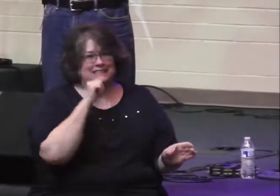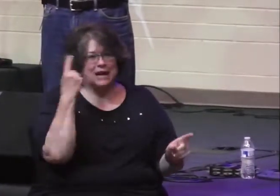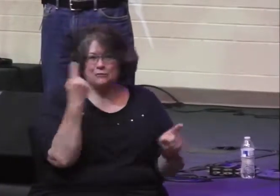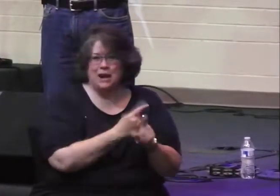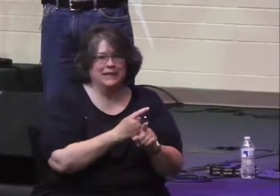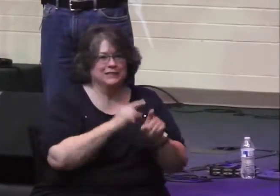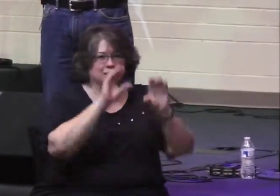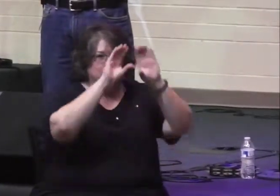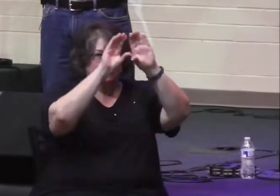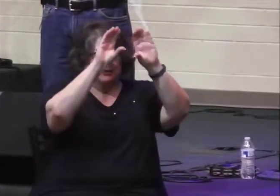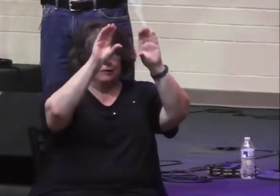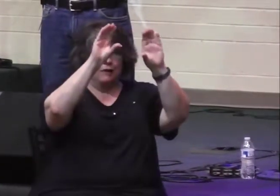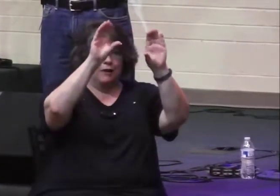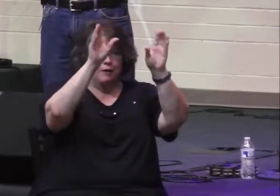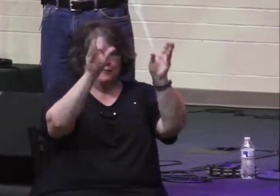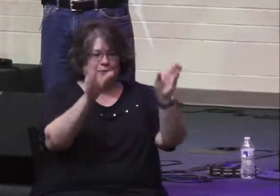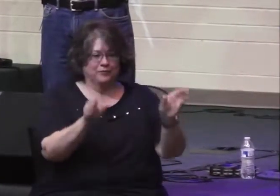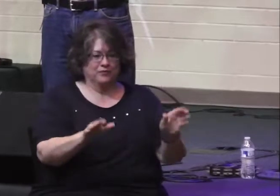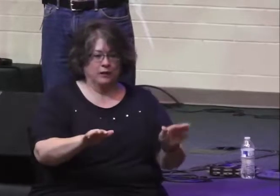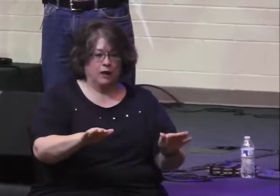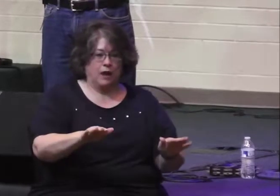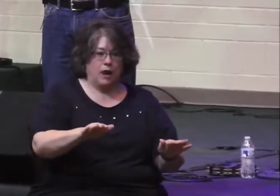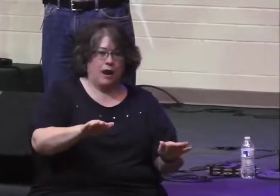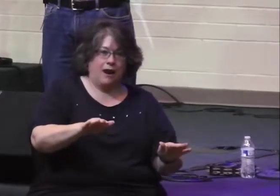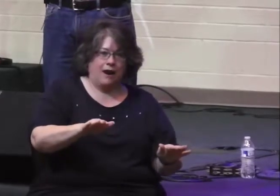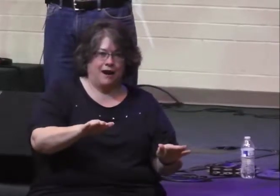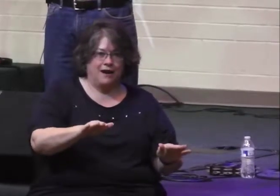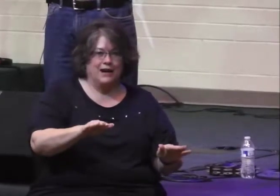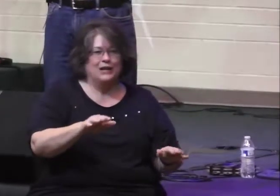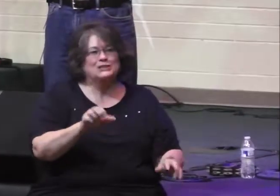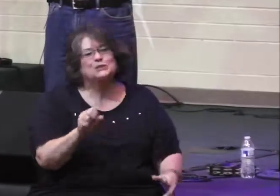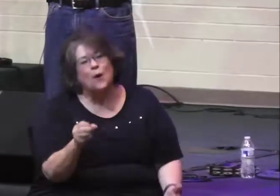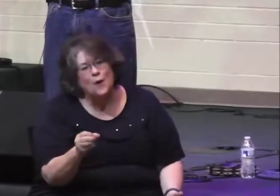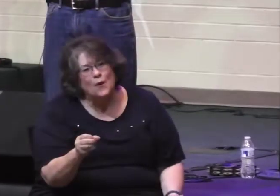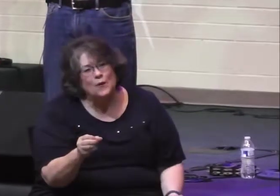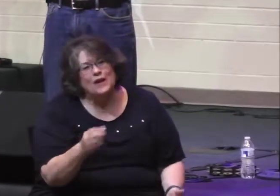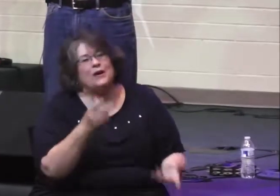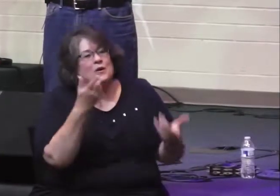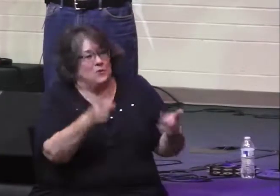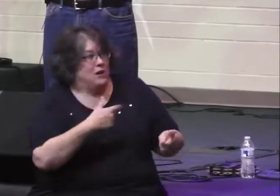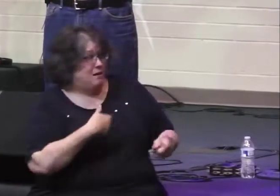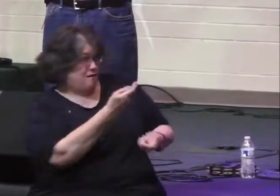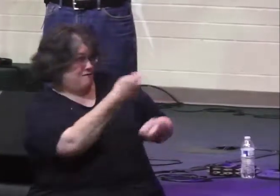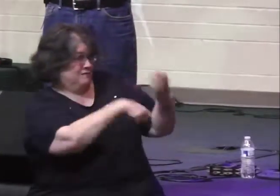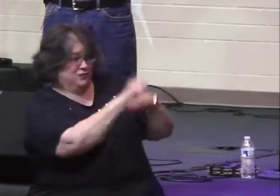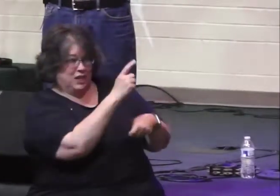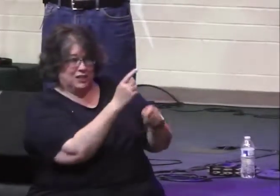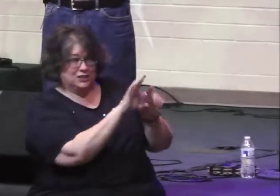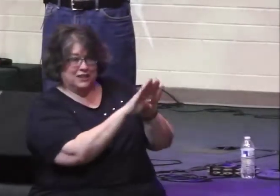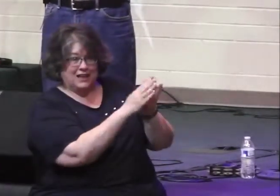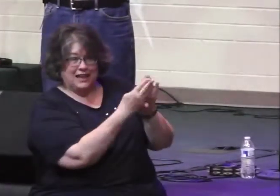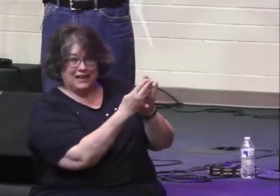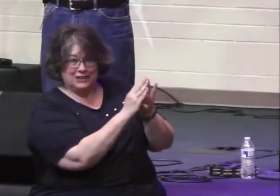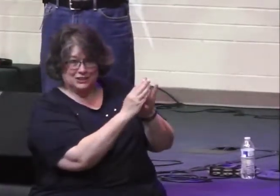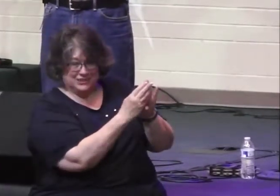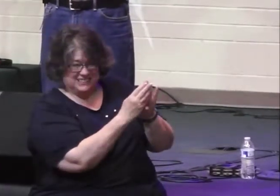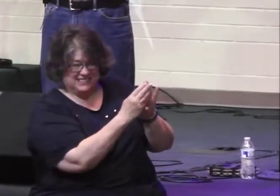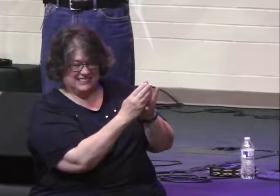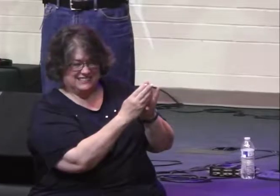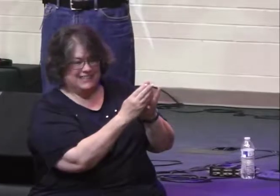no longer square. So there's not much room for any march, any air here. So me,